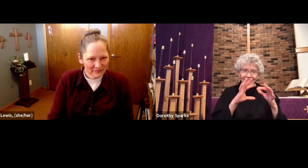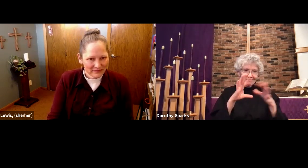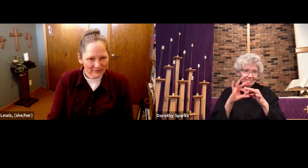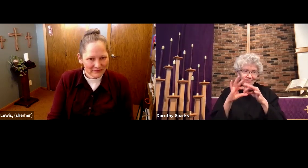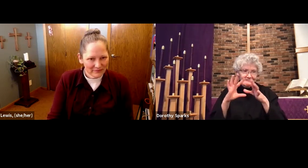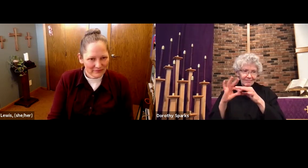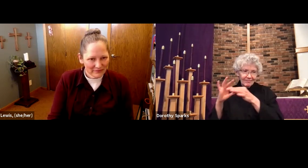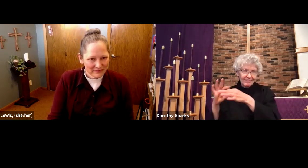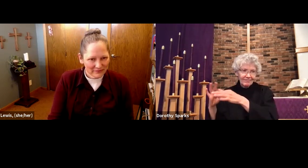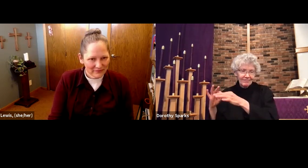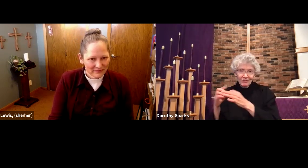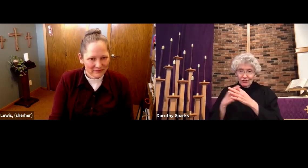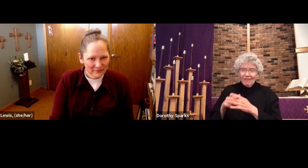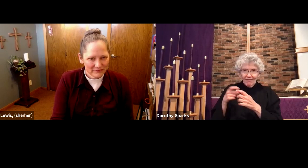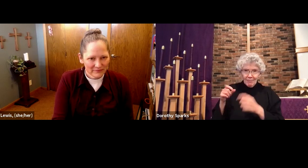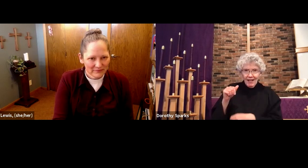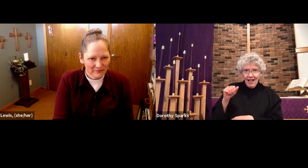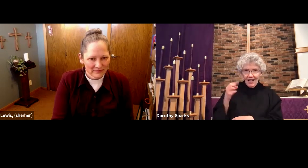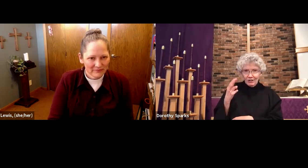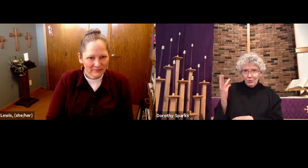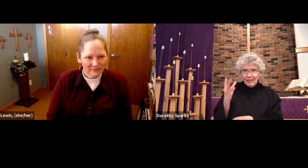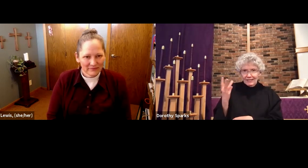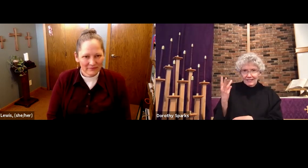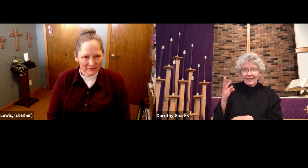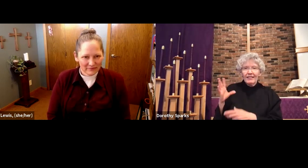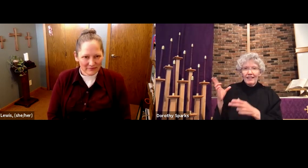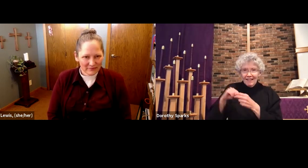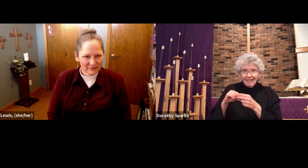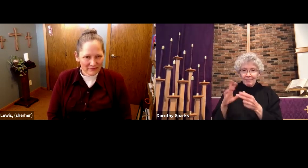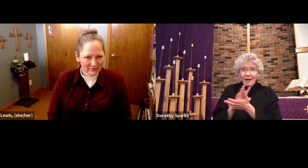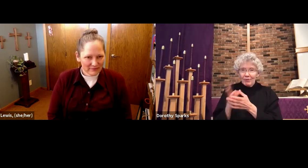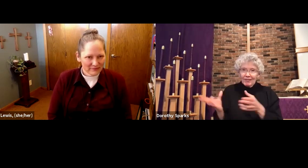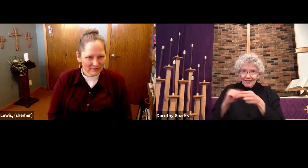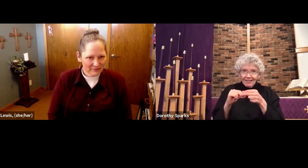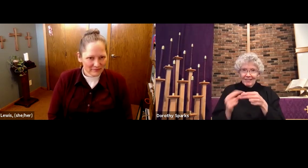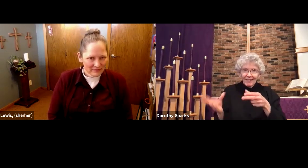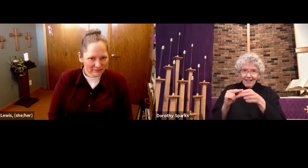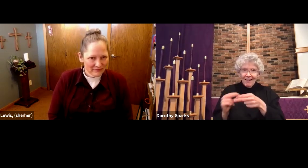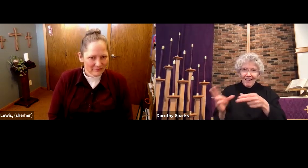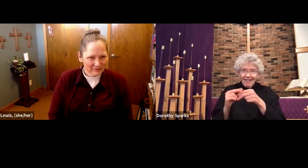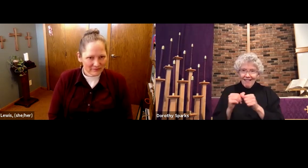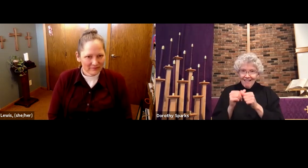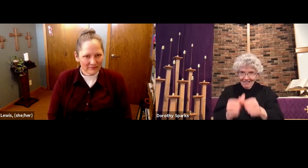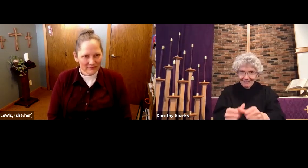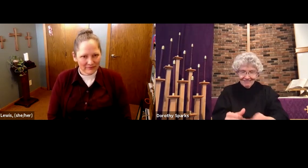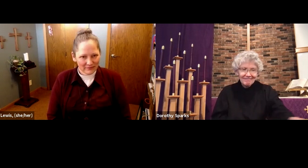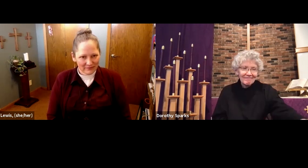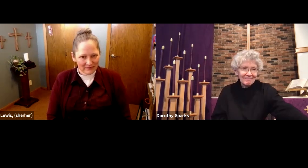Our Lent theme this year connects with the paper chains that we started on Ash Wednesday.